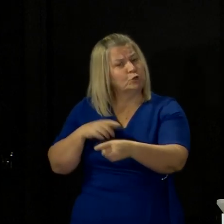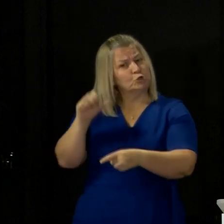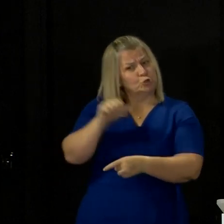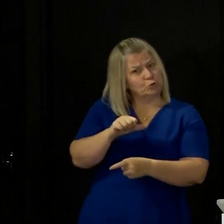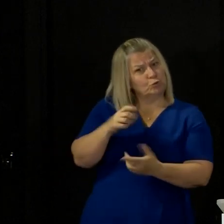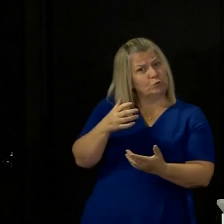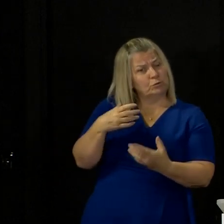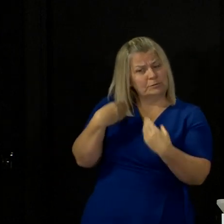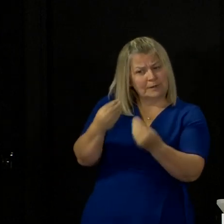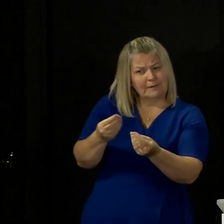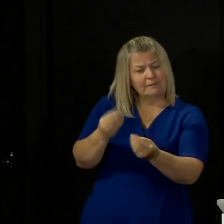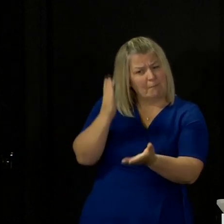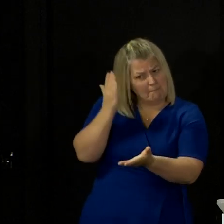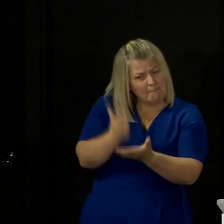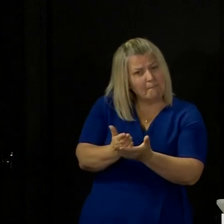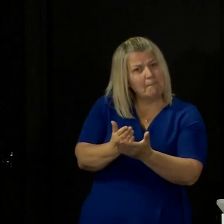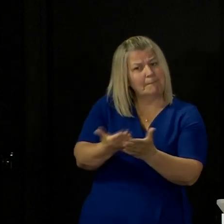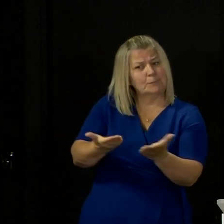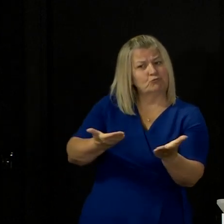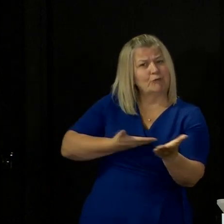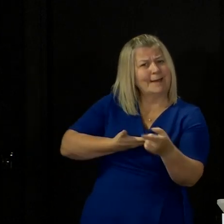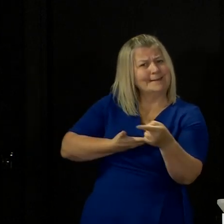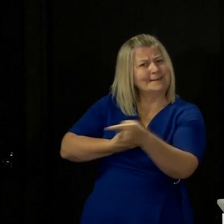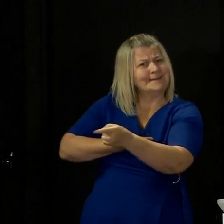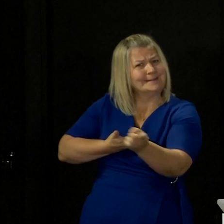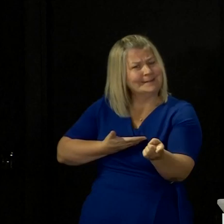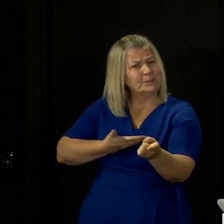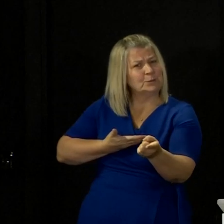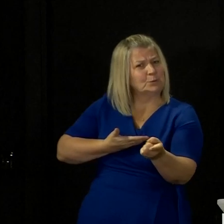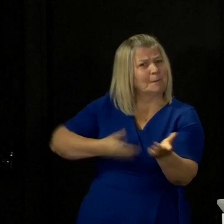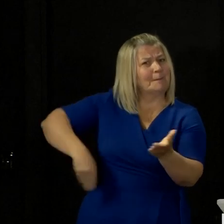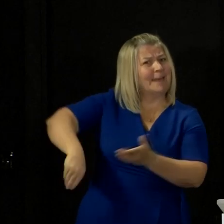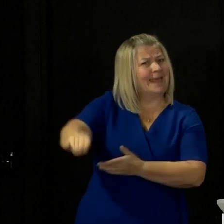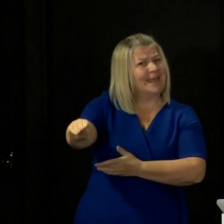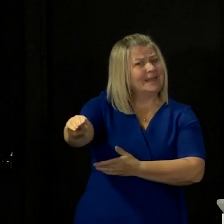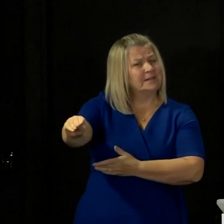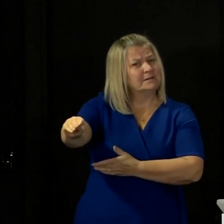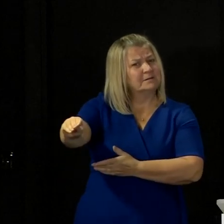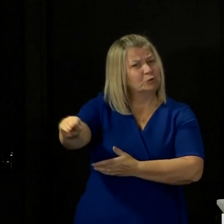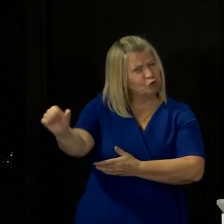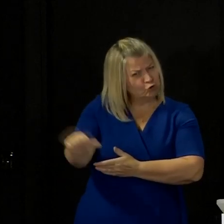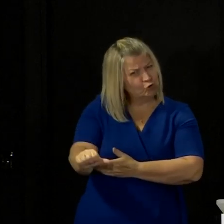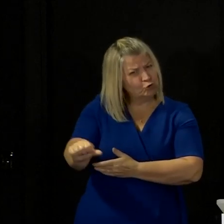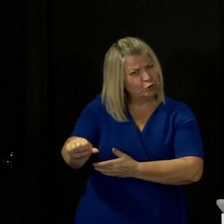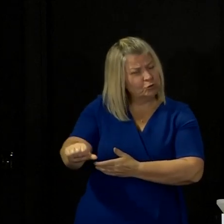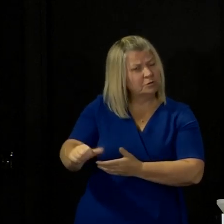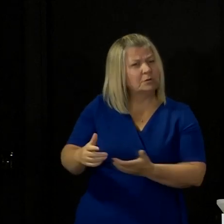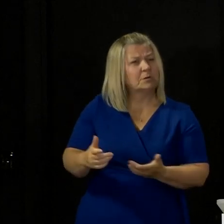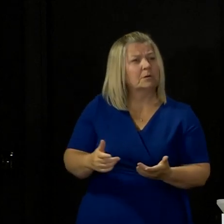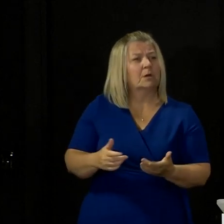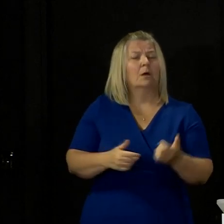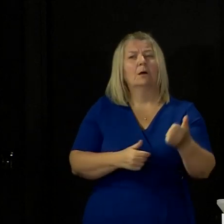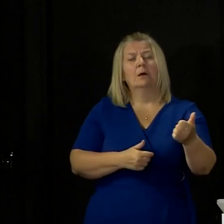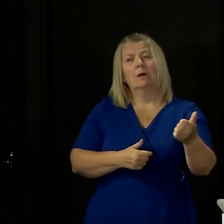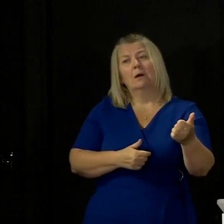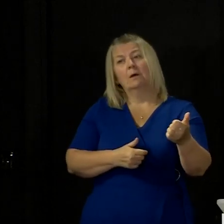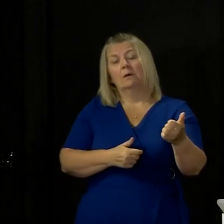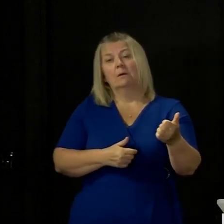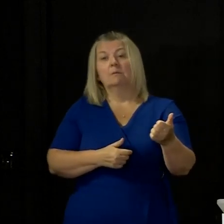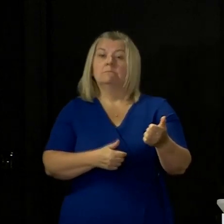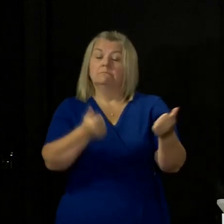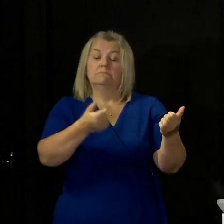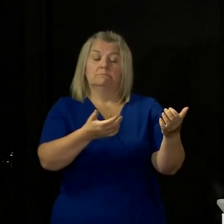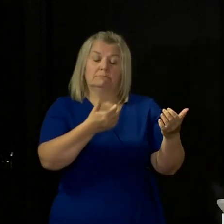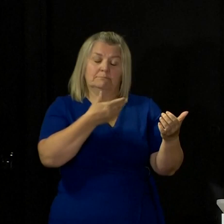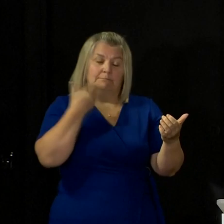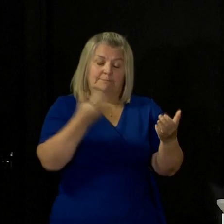rights that go with that if not why not That's a really important question it's also a very big question and I you